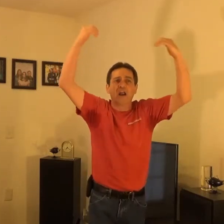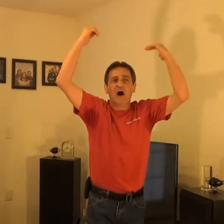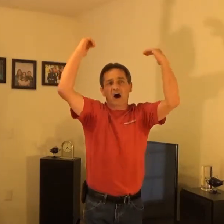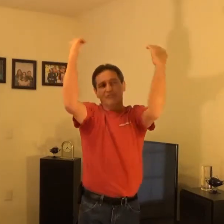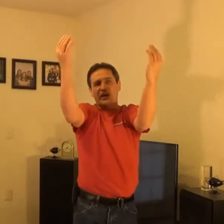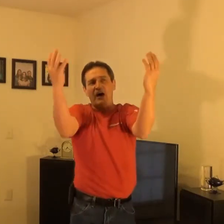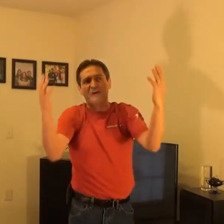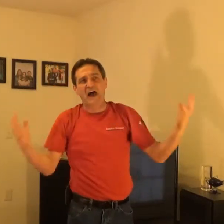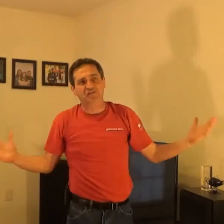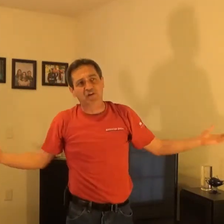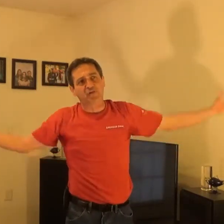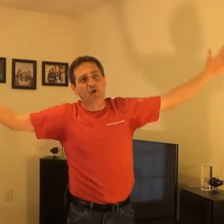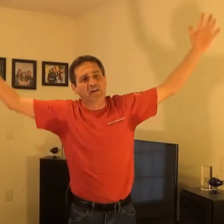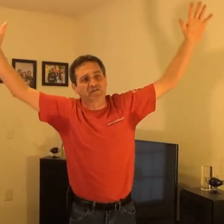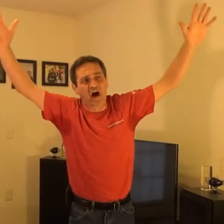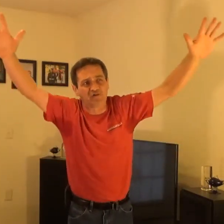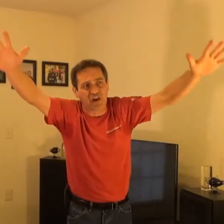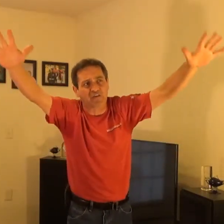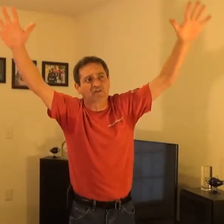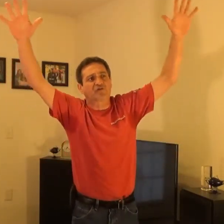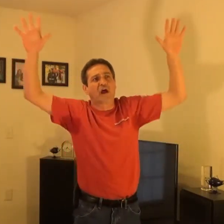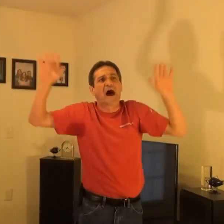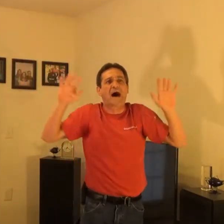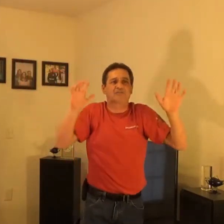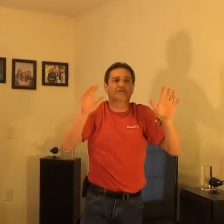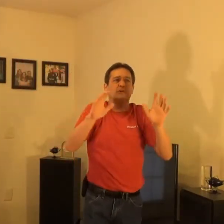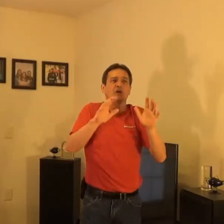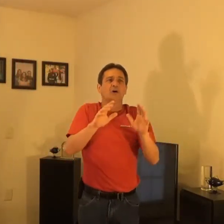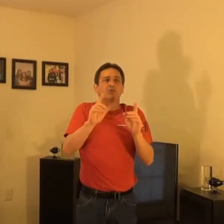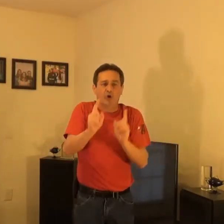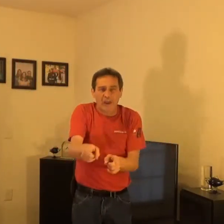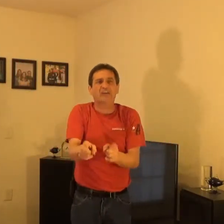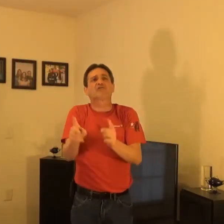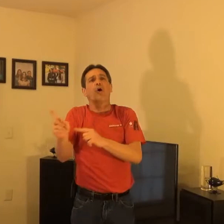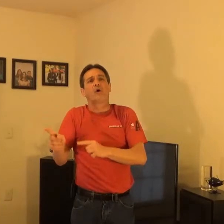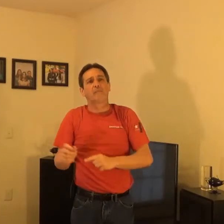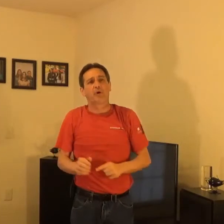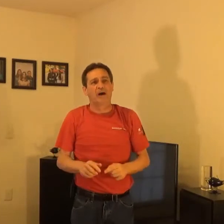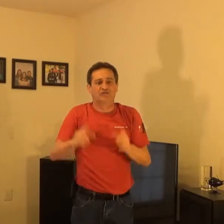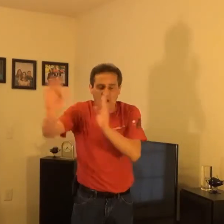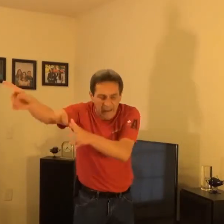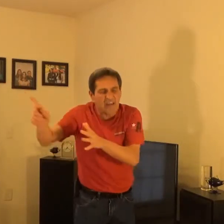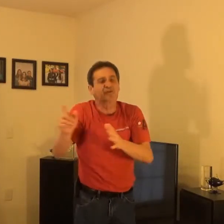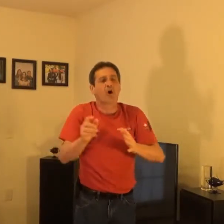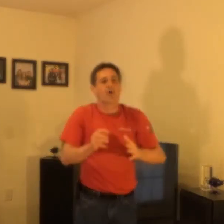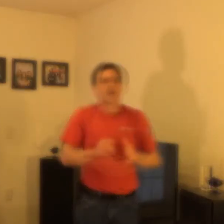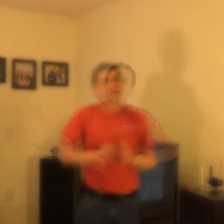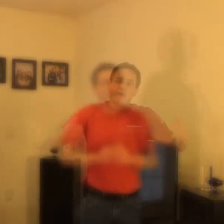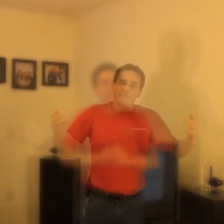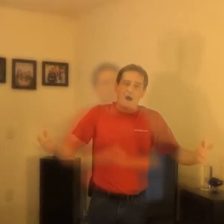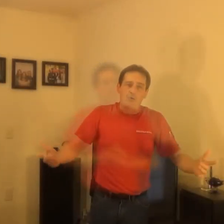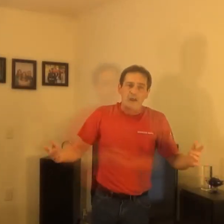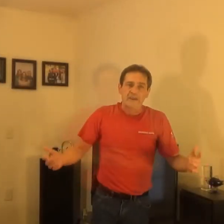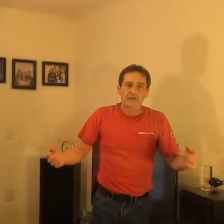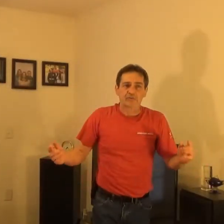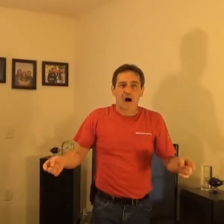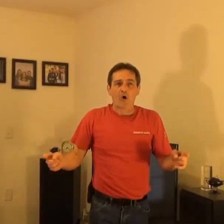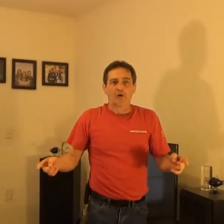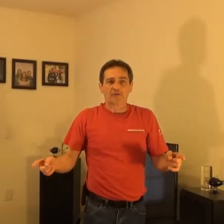of salvation through His Son, Jesus Christ. To His glory of praise, to His glory of praise. In my weakest moments